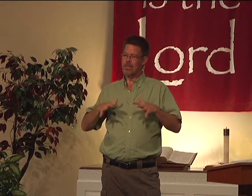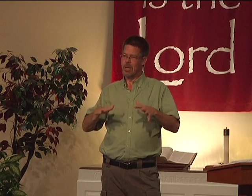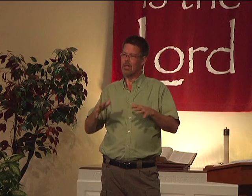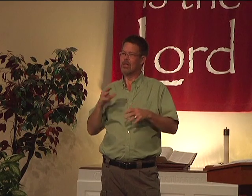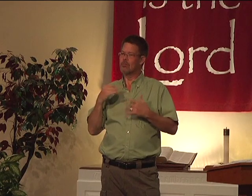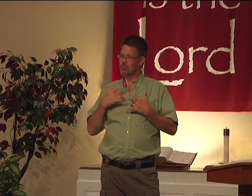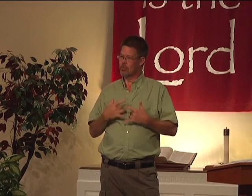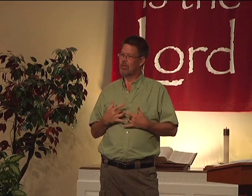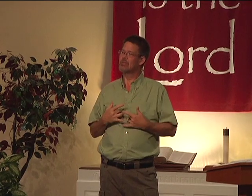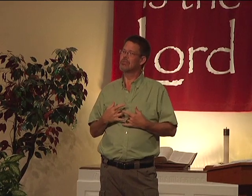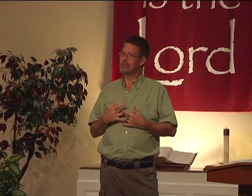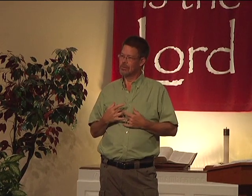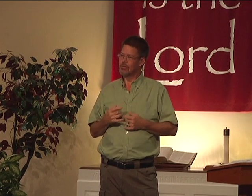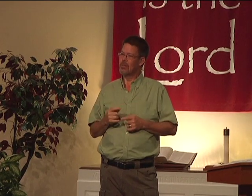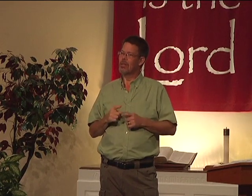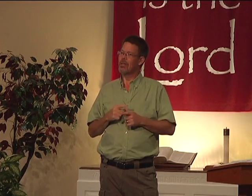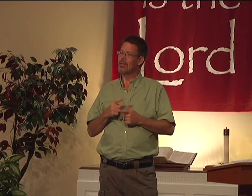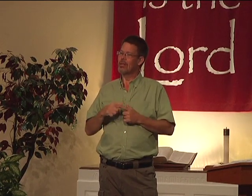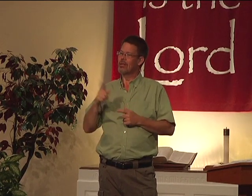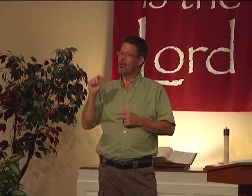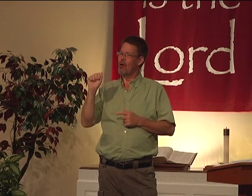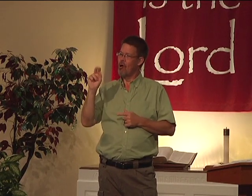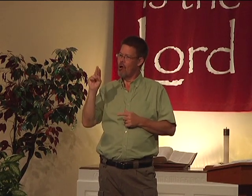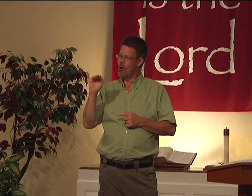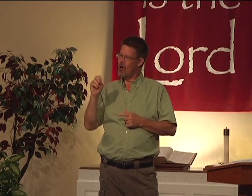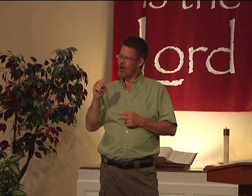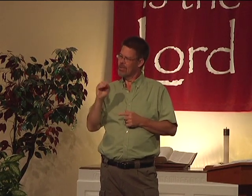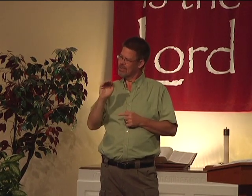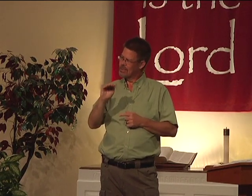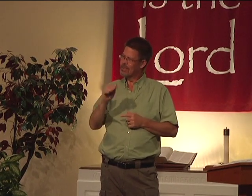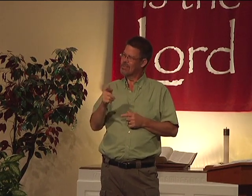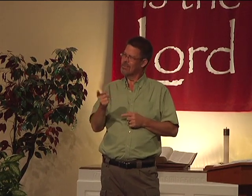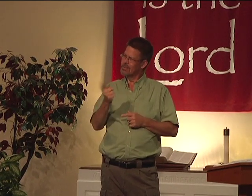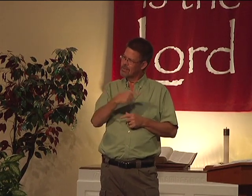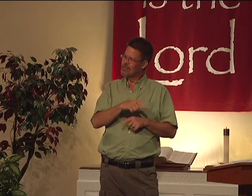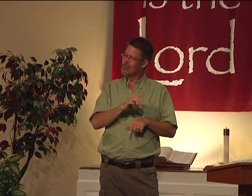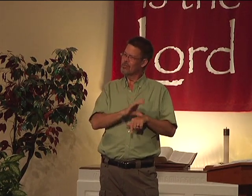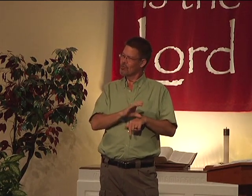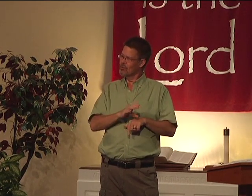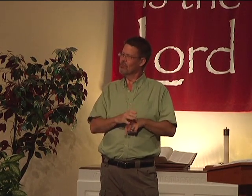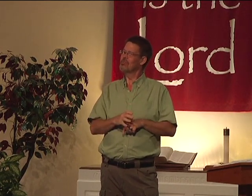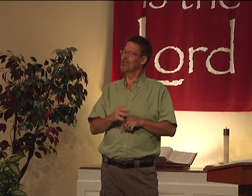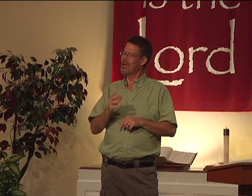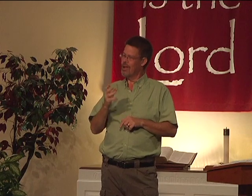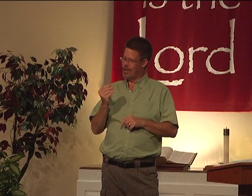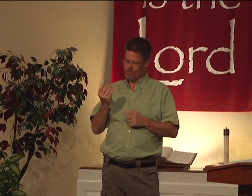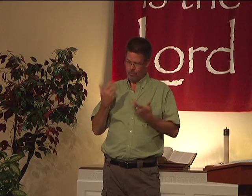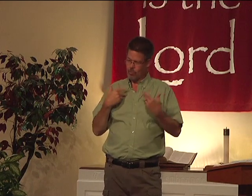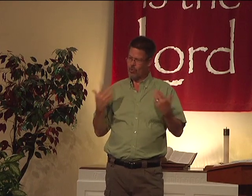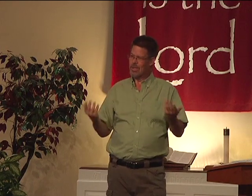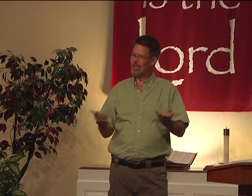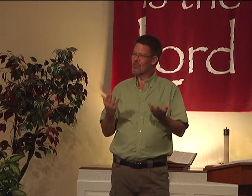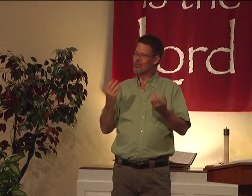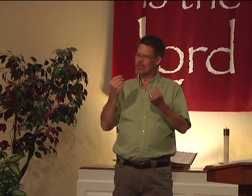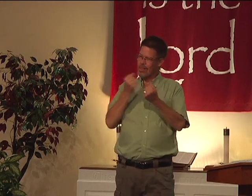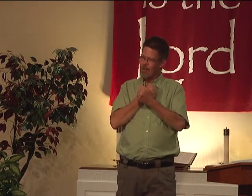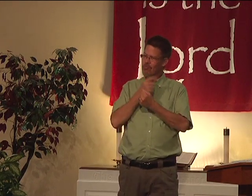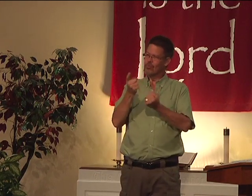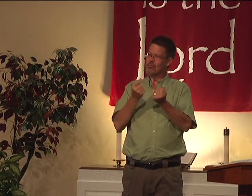And I said, get depressed. I had bad anxiety. And Arnie just said, maybe come to church. And we're here.